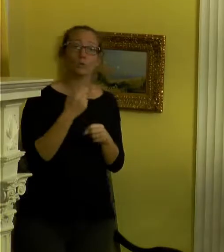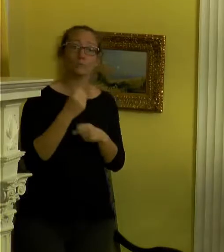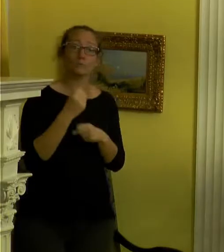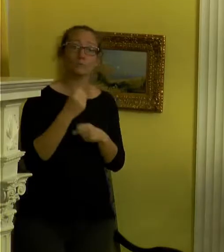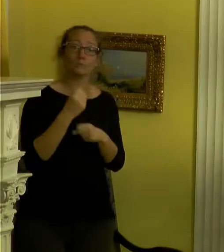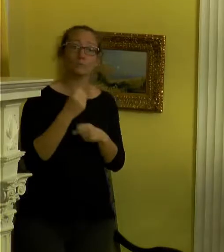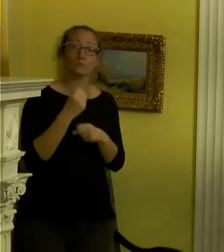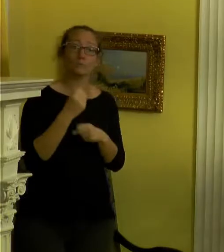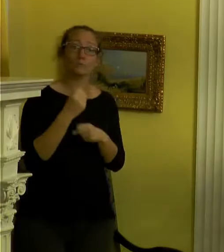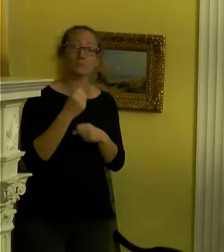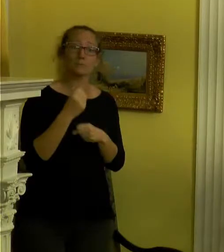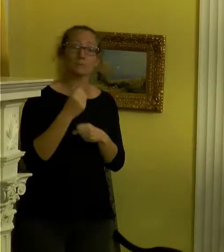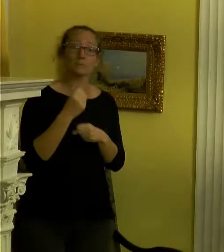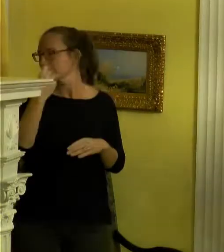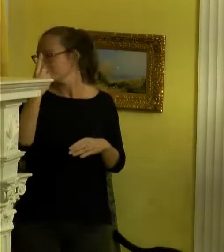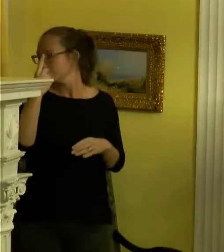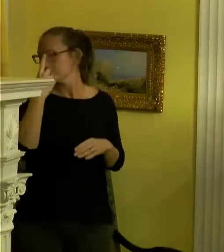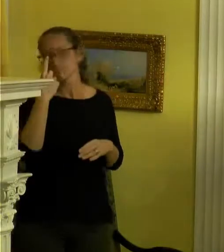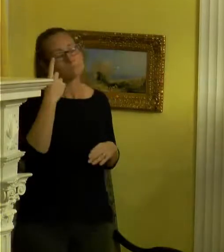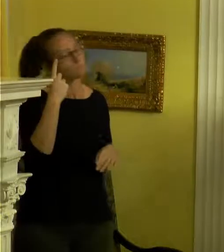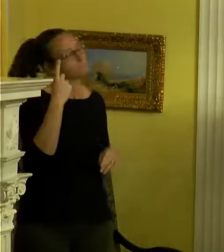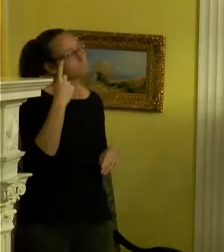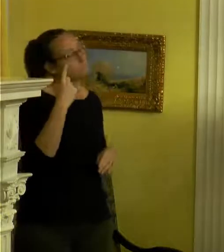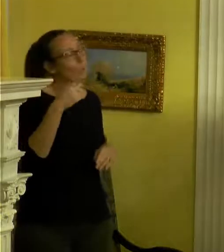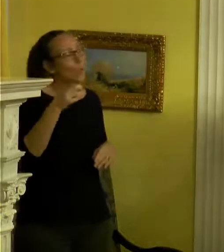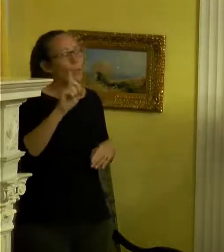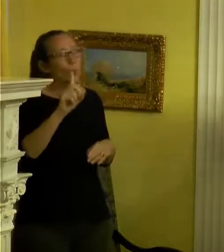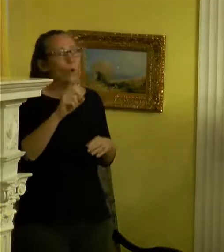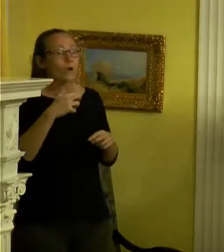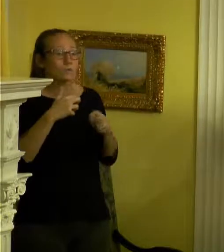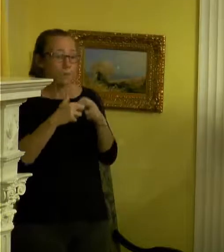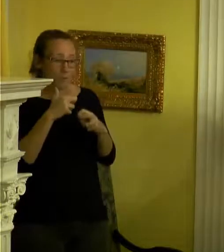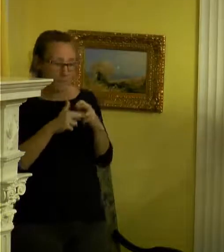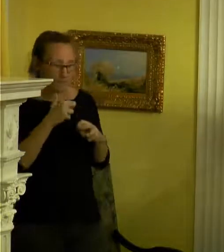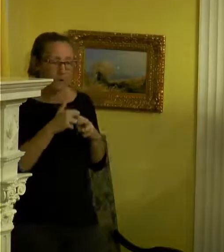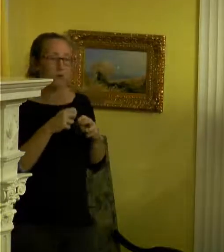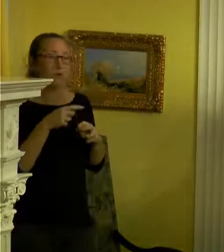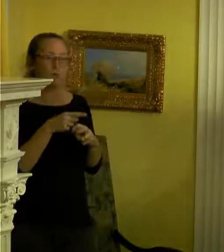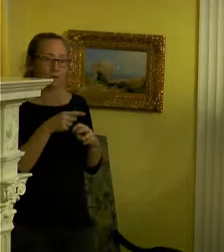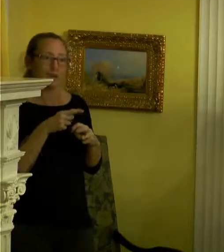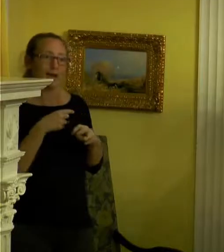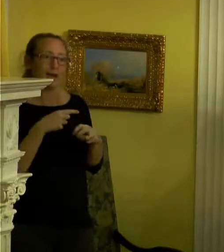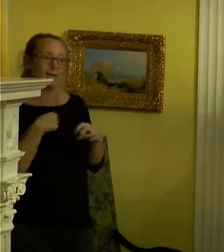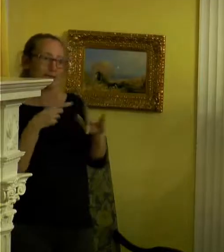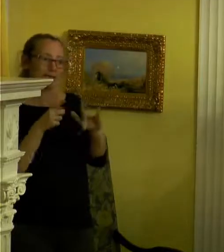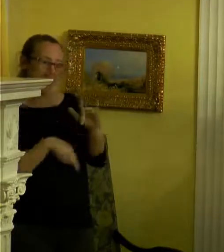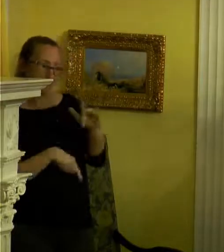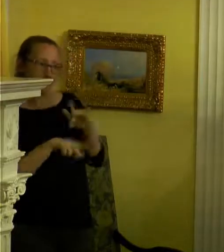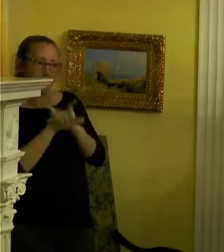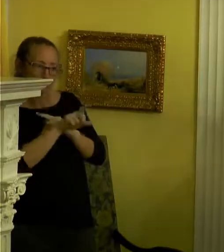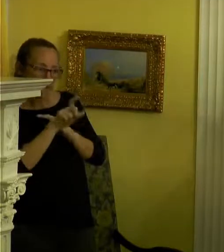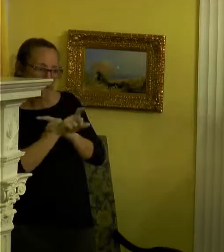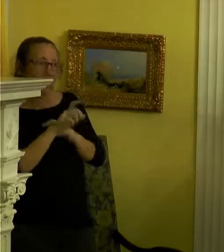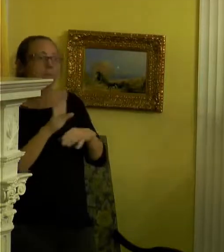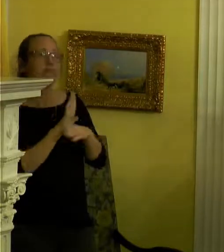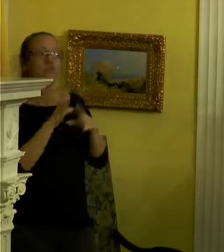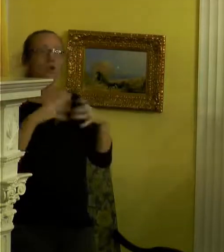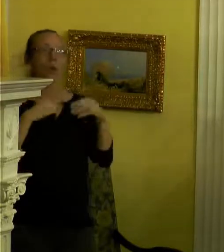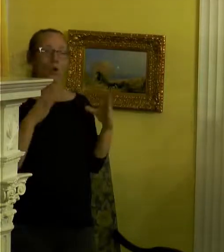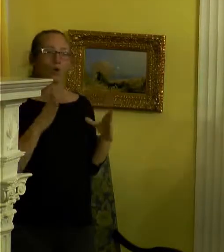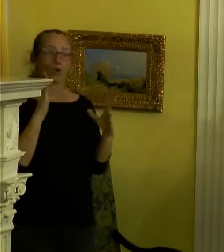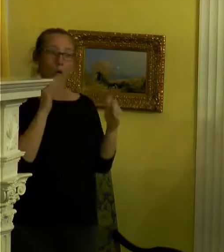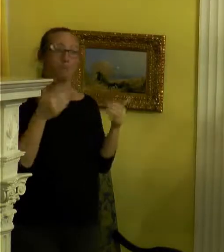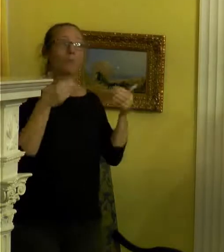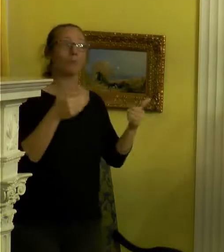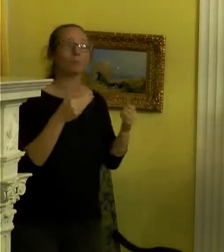business, so I understood that where there's a problem, you know, where there's a need, a lack, a business owner solves the